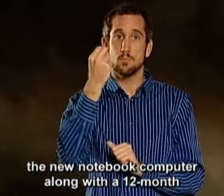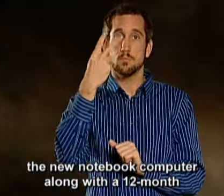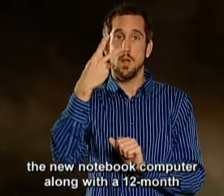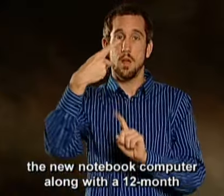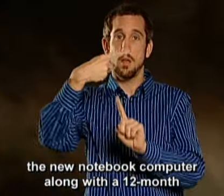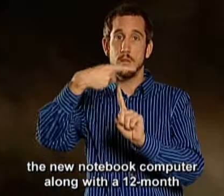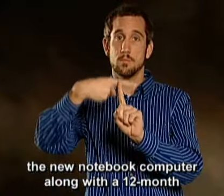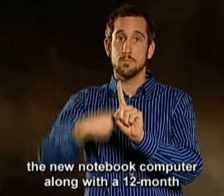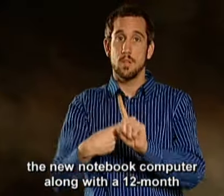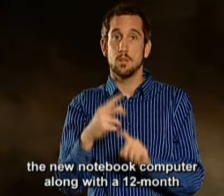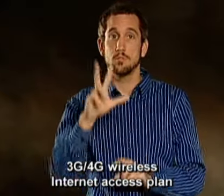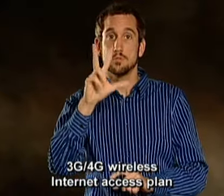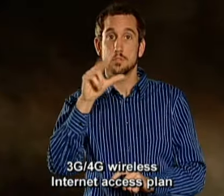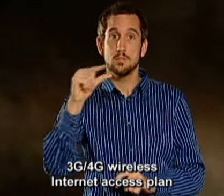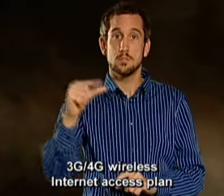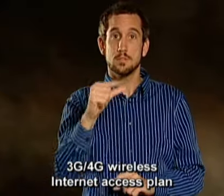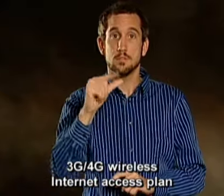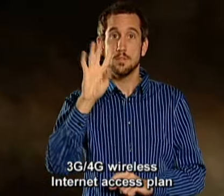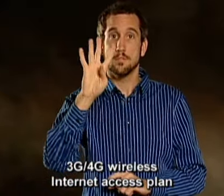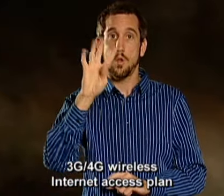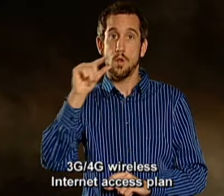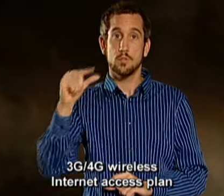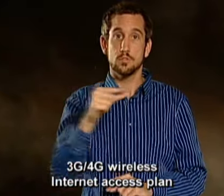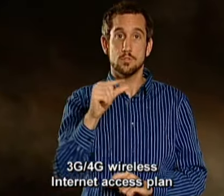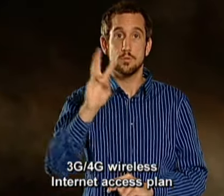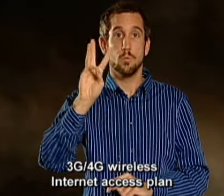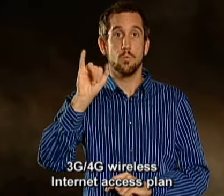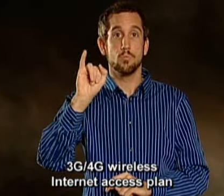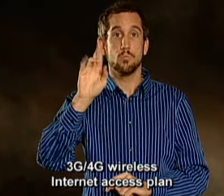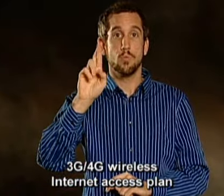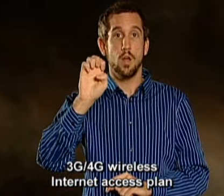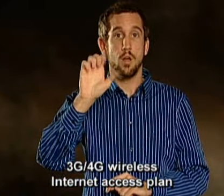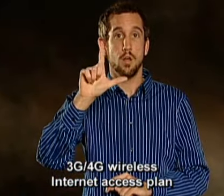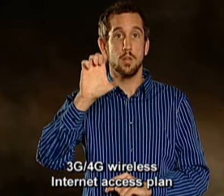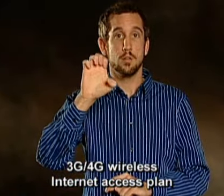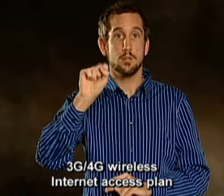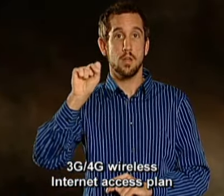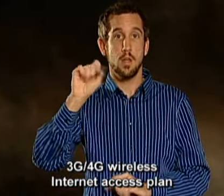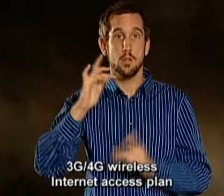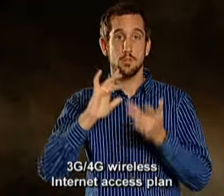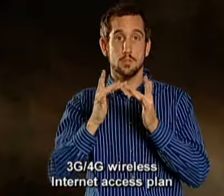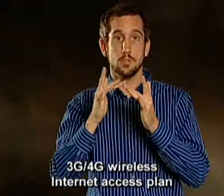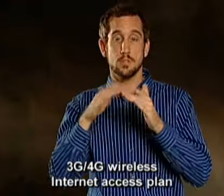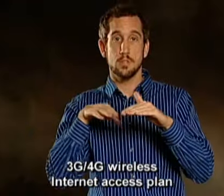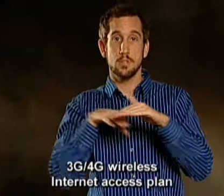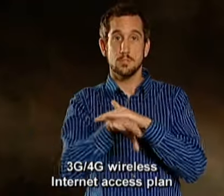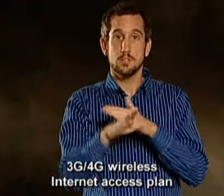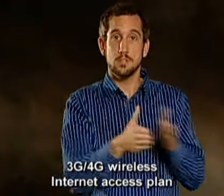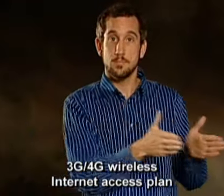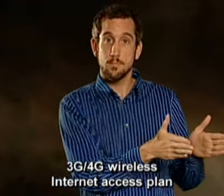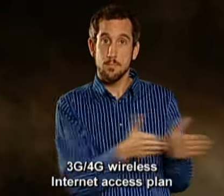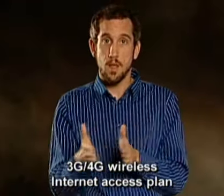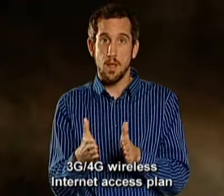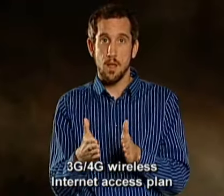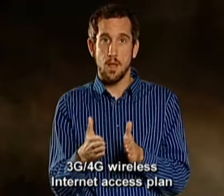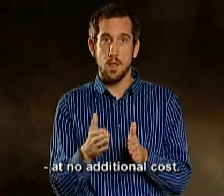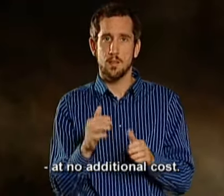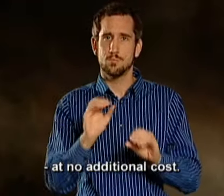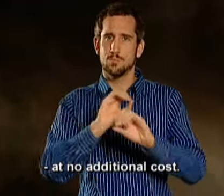12-month 3G-4G wireless internet access plan at no